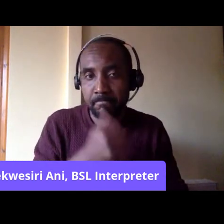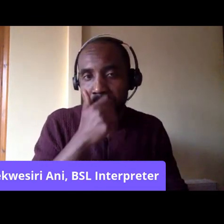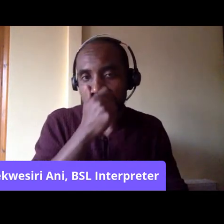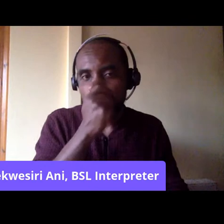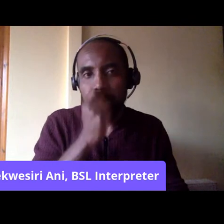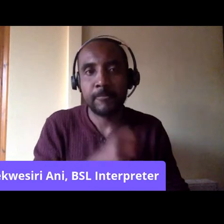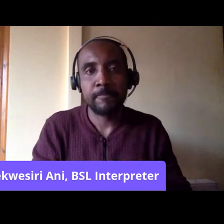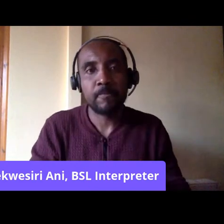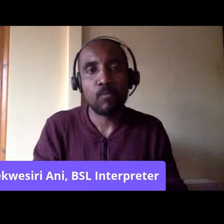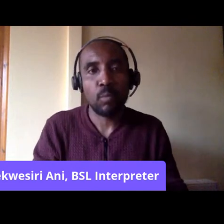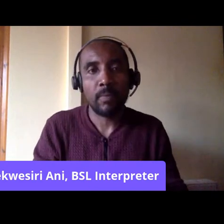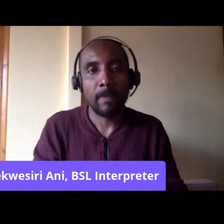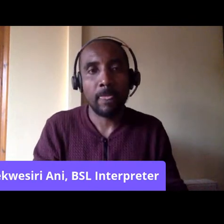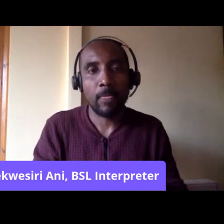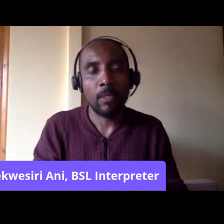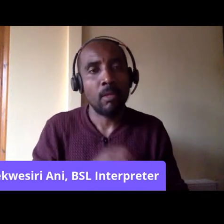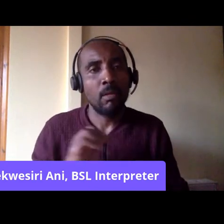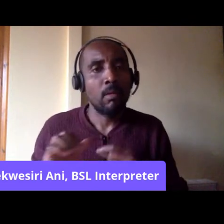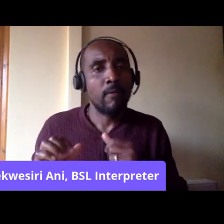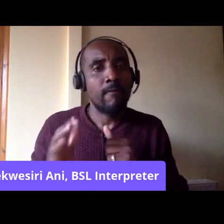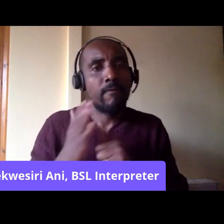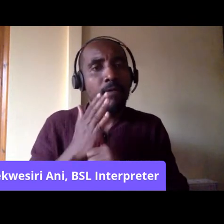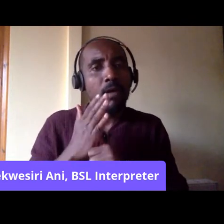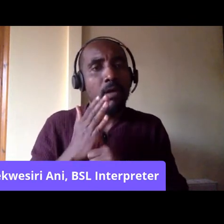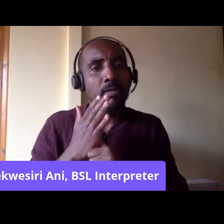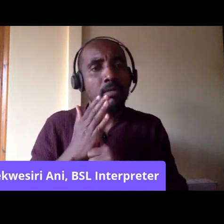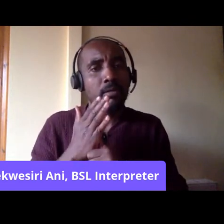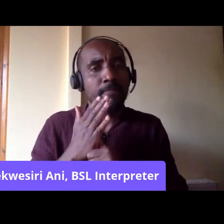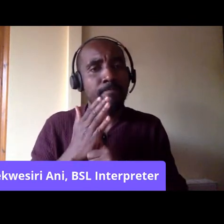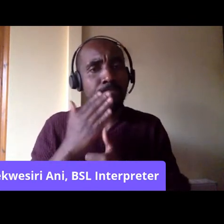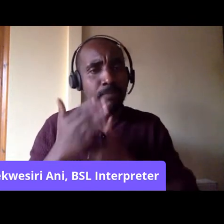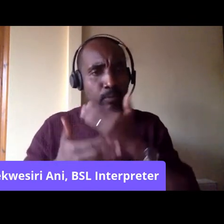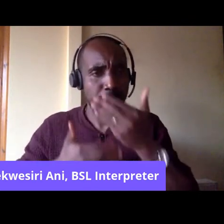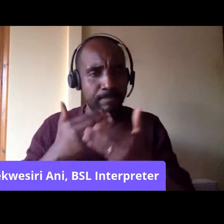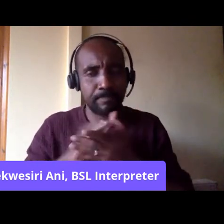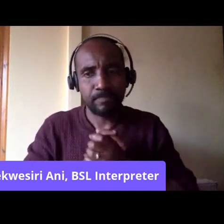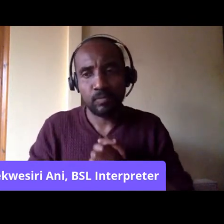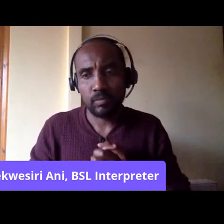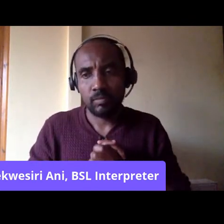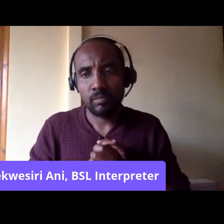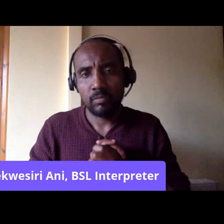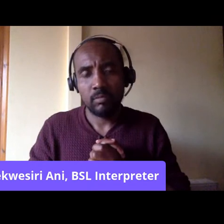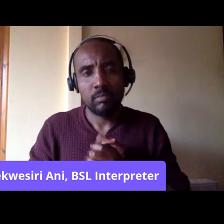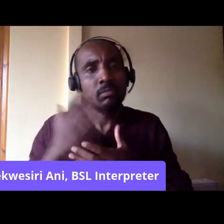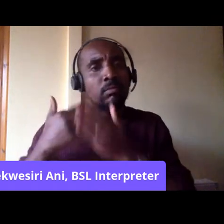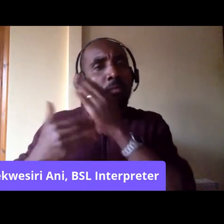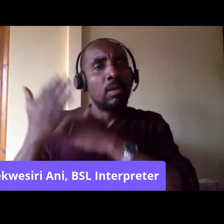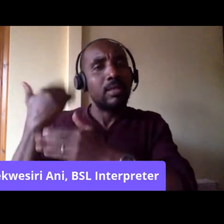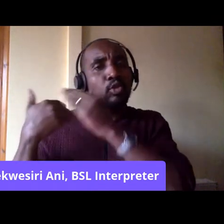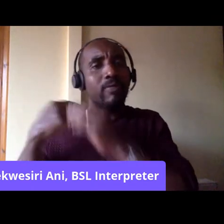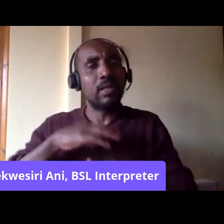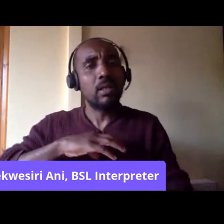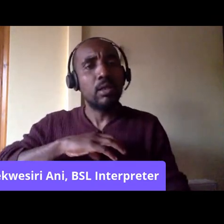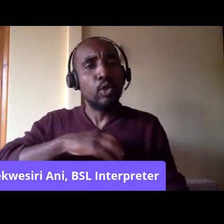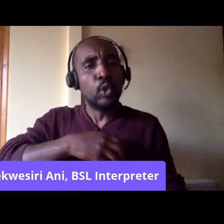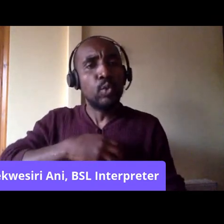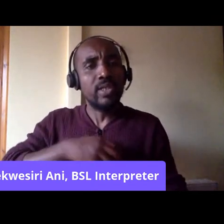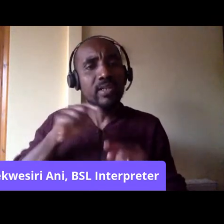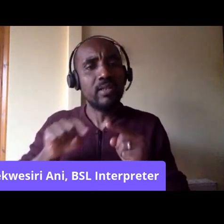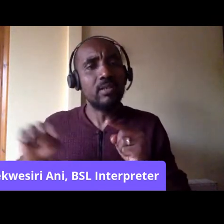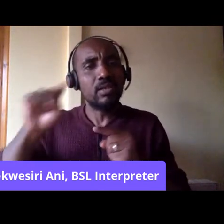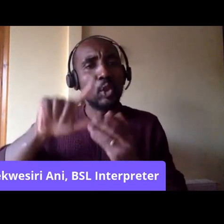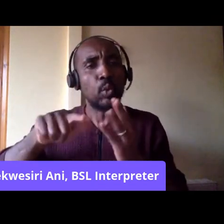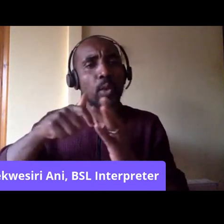I'd like to, the first thing I'd like to say is that trade unions historically had a very important role in